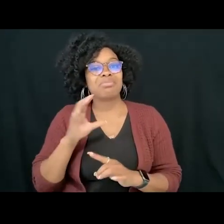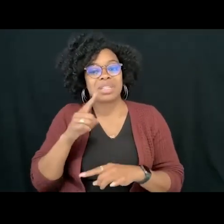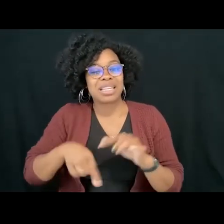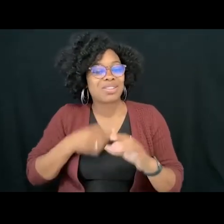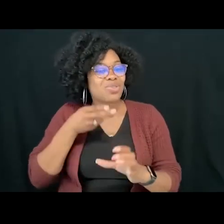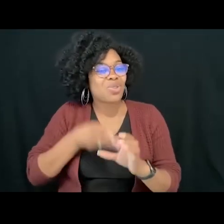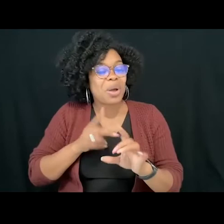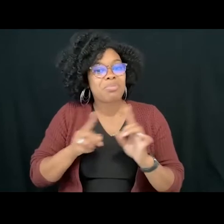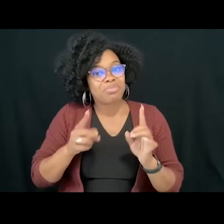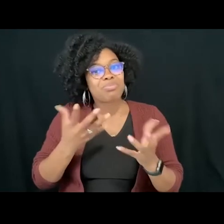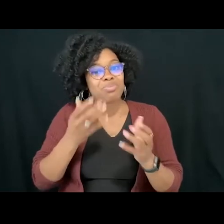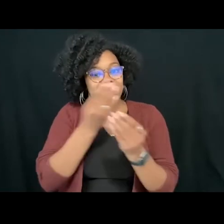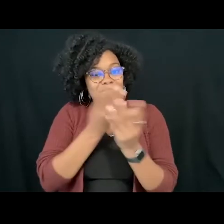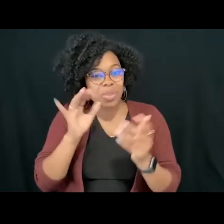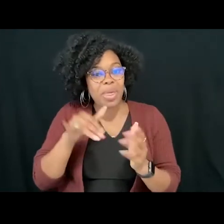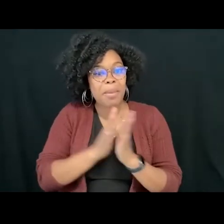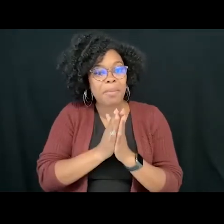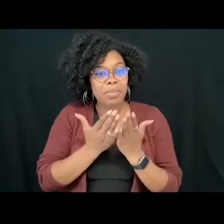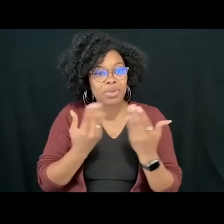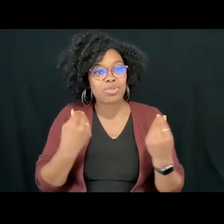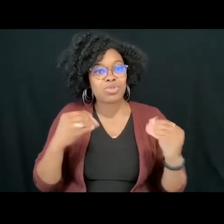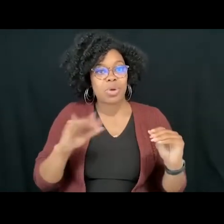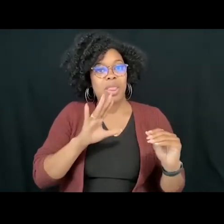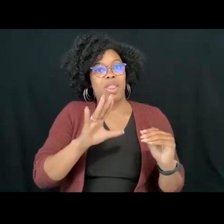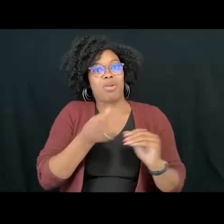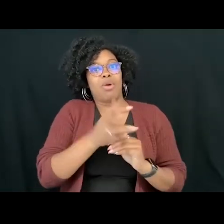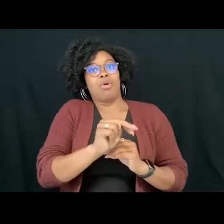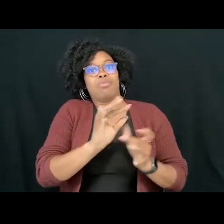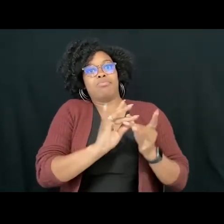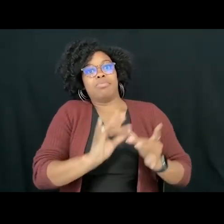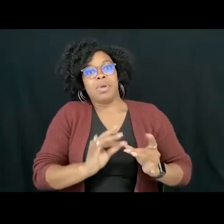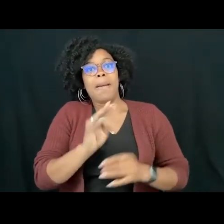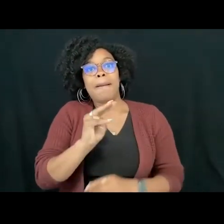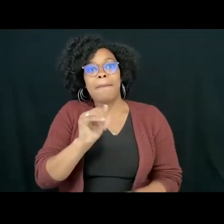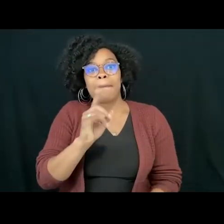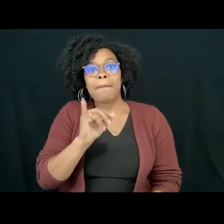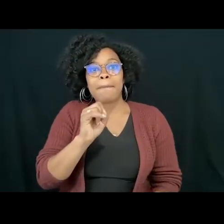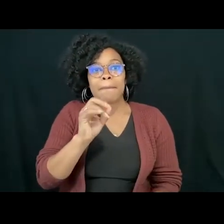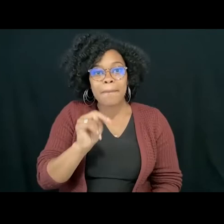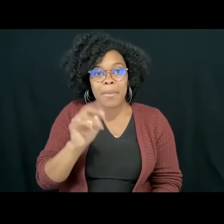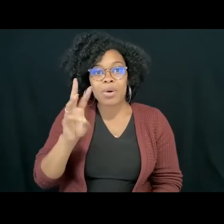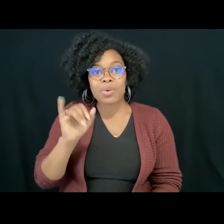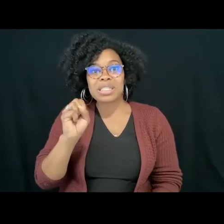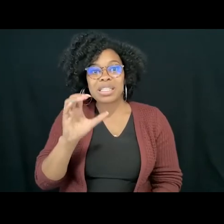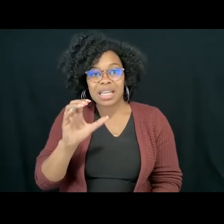you know that the bookstore is, by their own definition, Madison, Wisconsin's progressive independent bookstore,